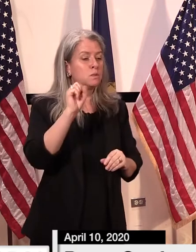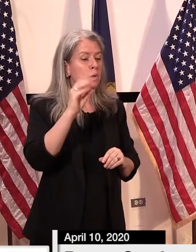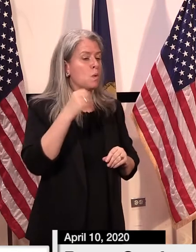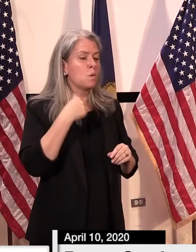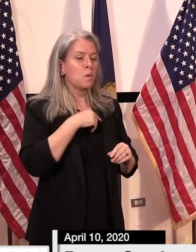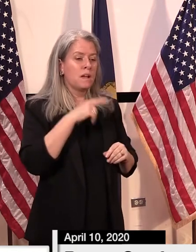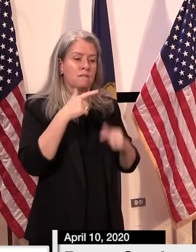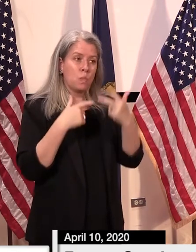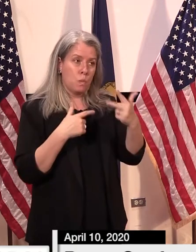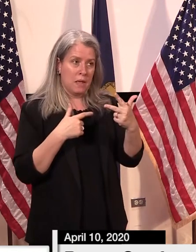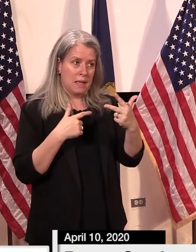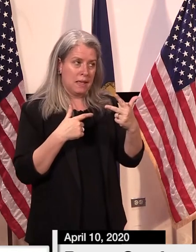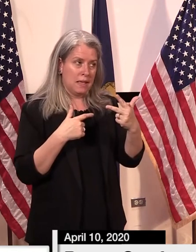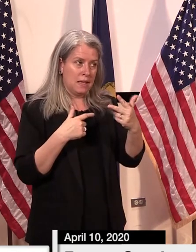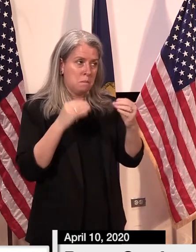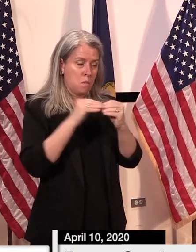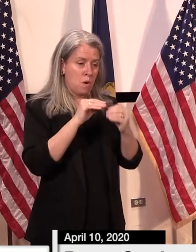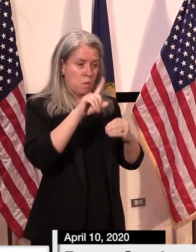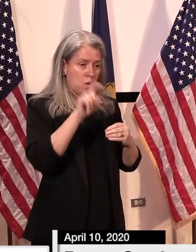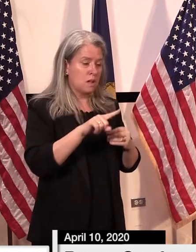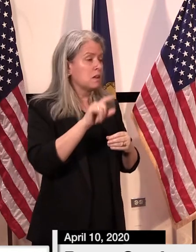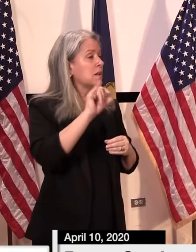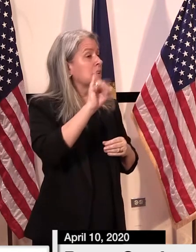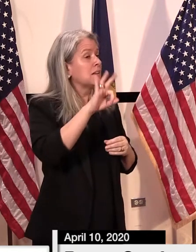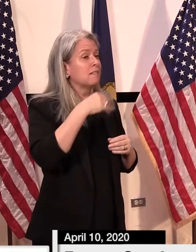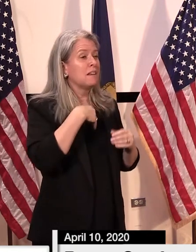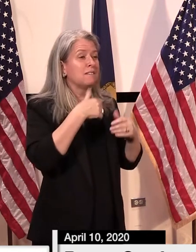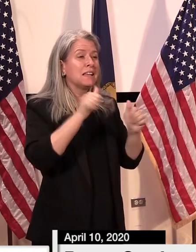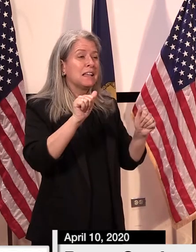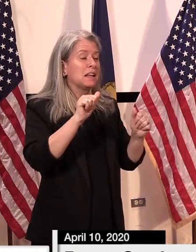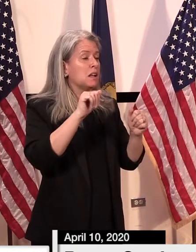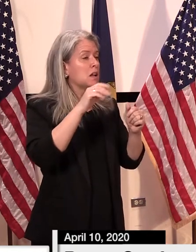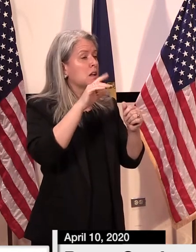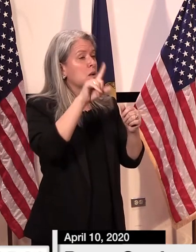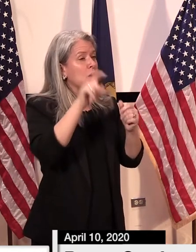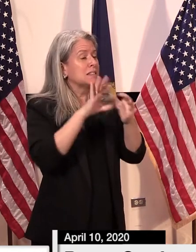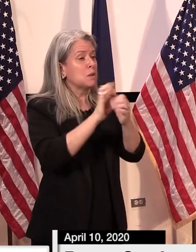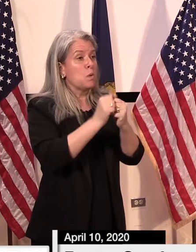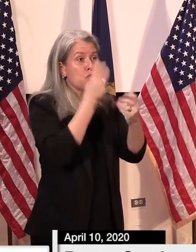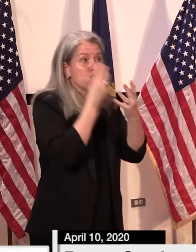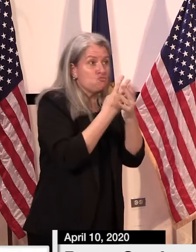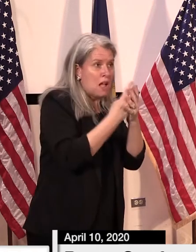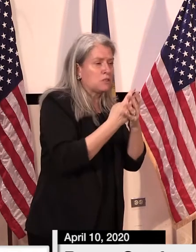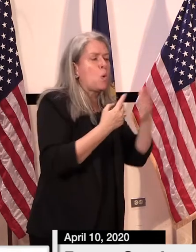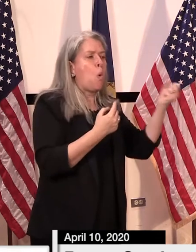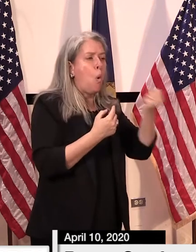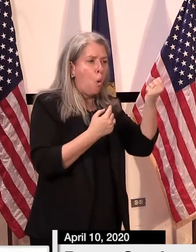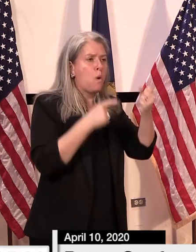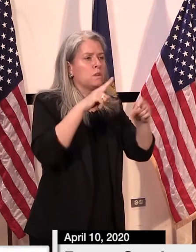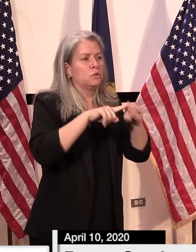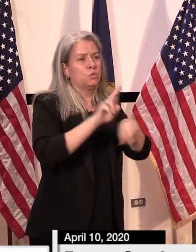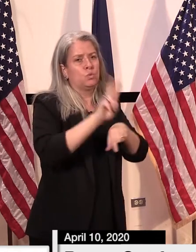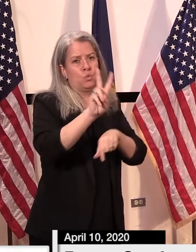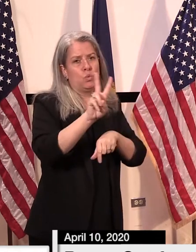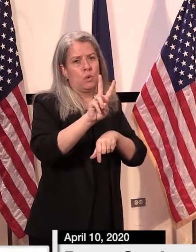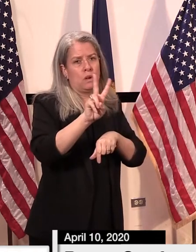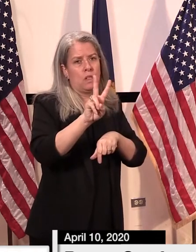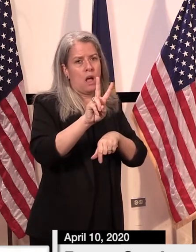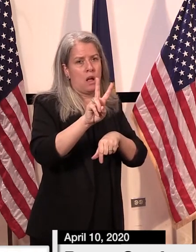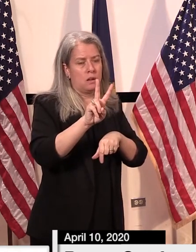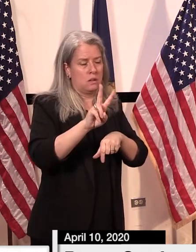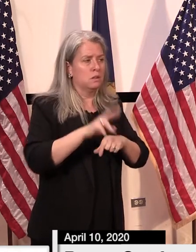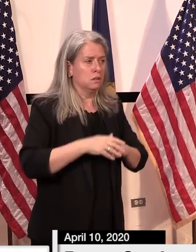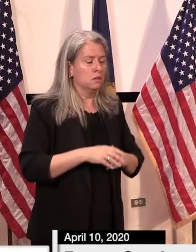have we have three more um please if you have any corrections questions there's gonna be another press conference on that today and perhaps that could just be taken